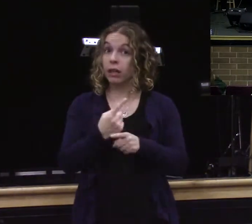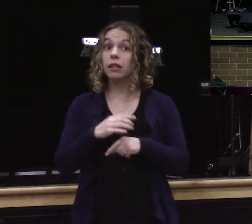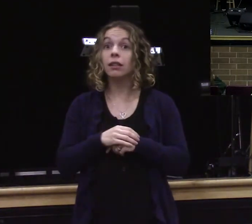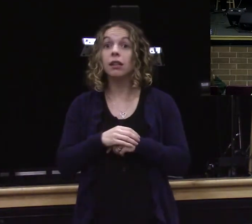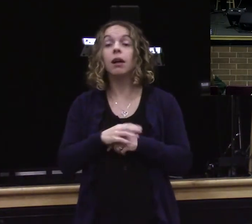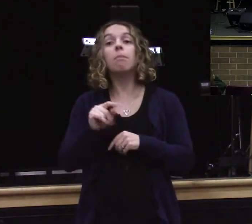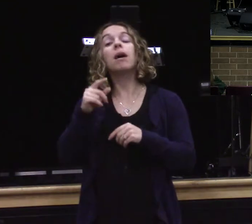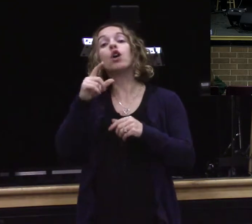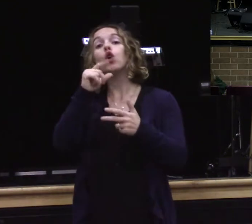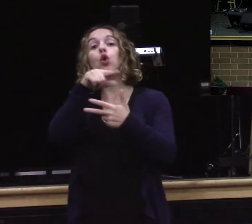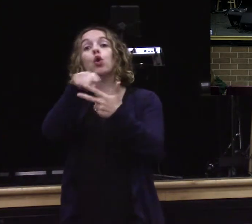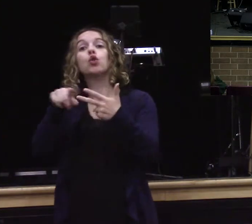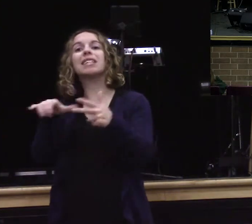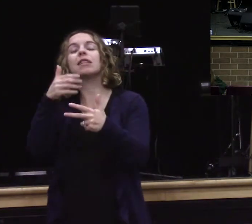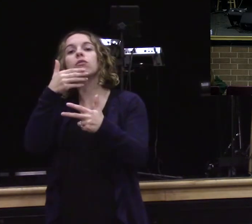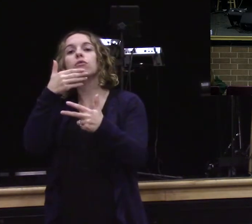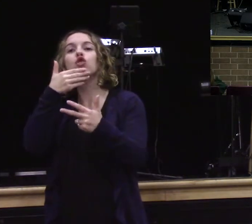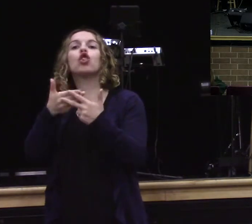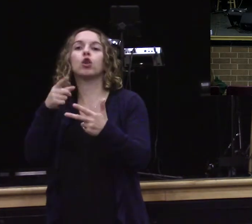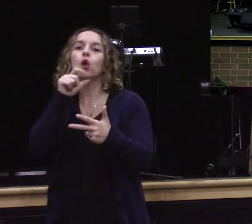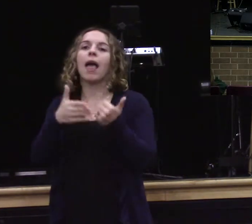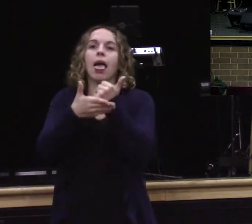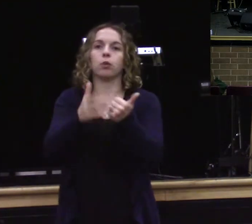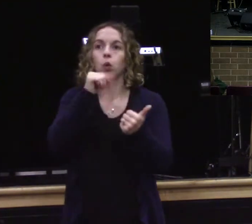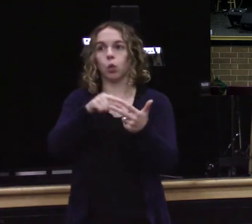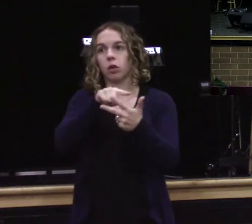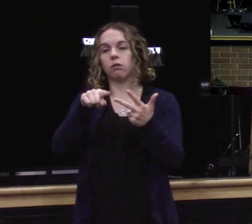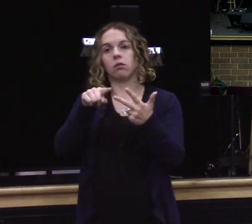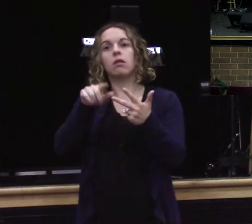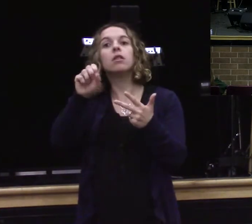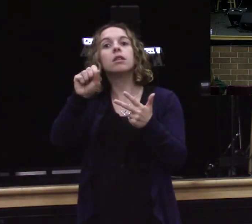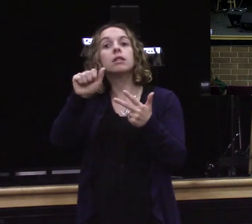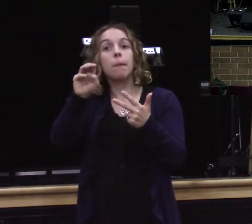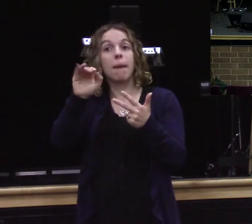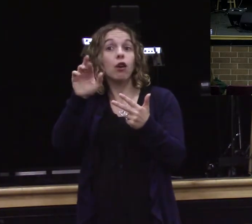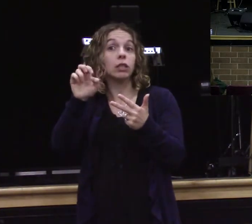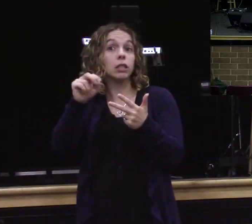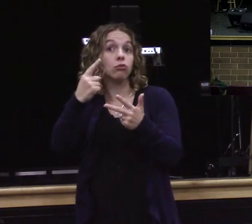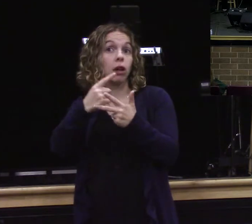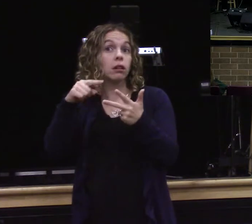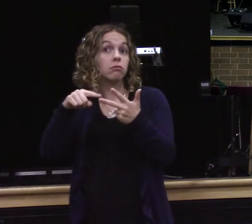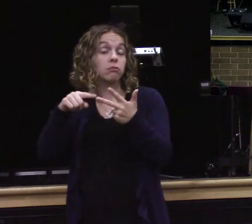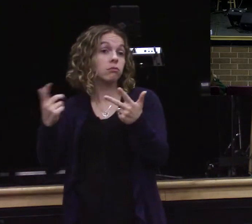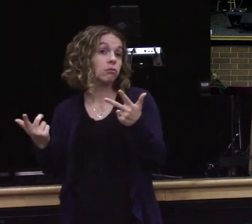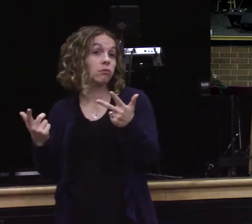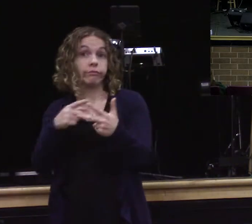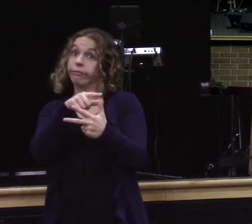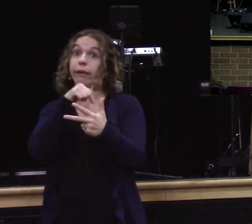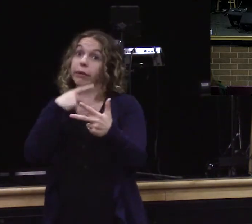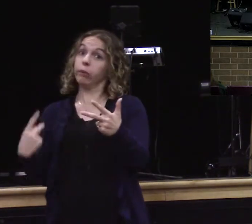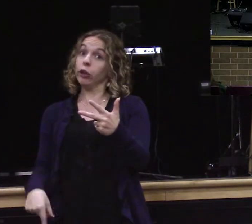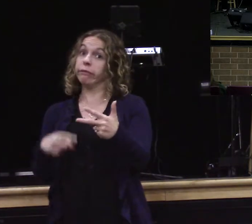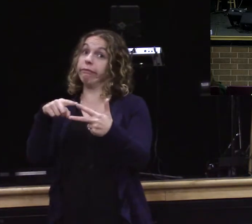Samaritan how many people like when somebody I like Jesus testing me because he asks me questions that I know the answer okay